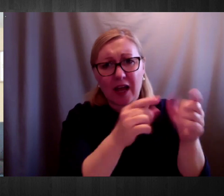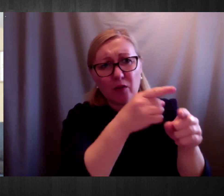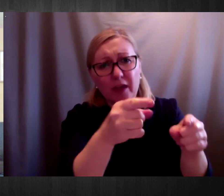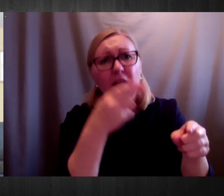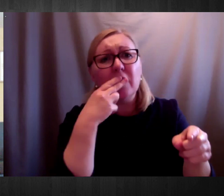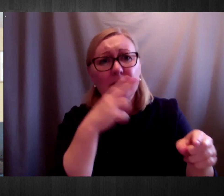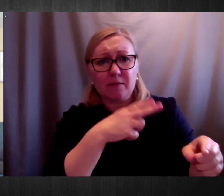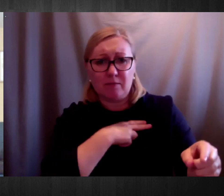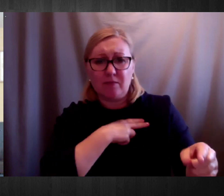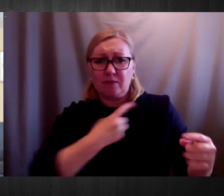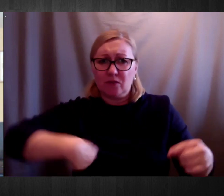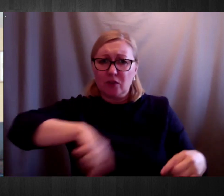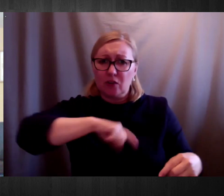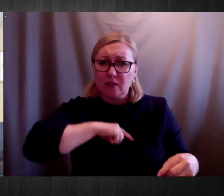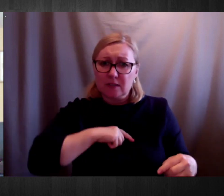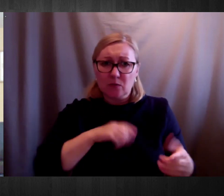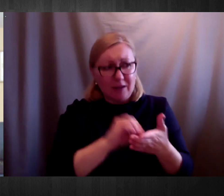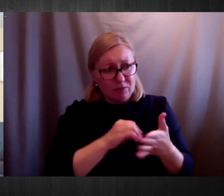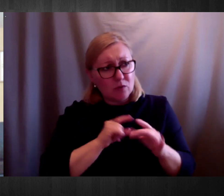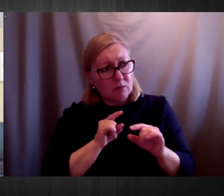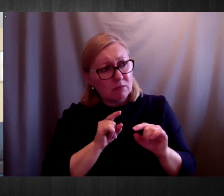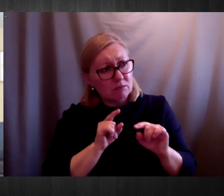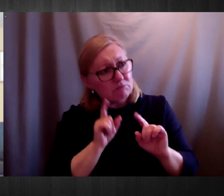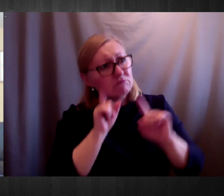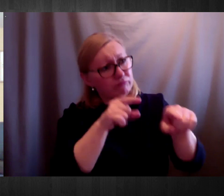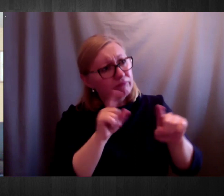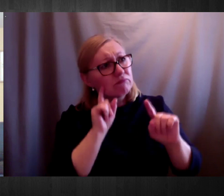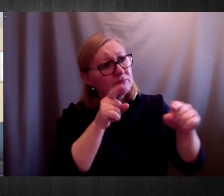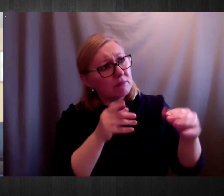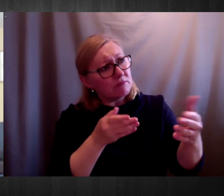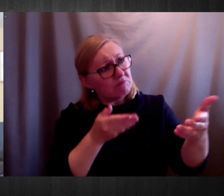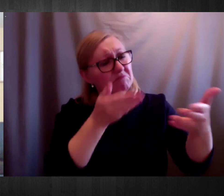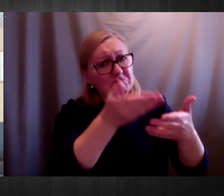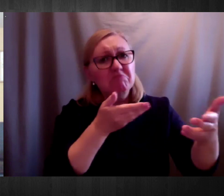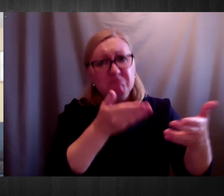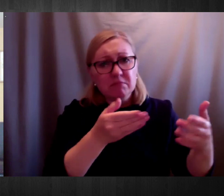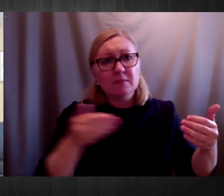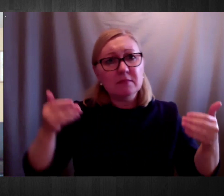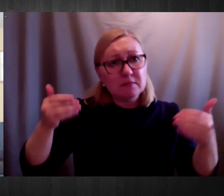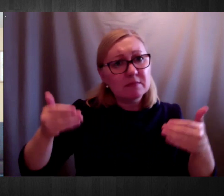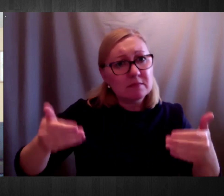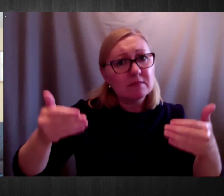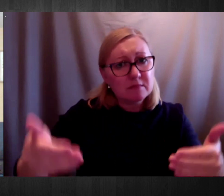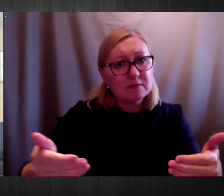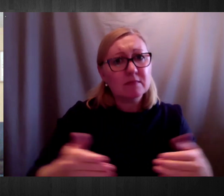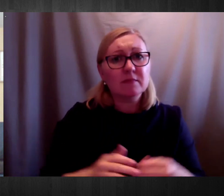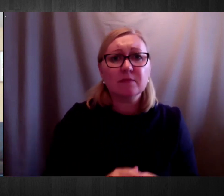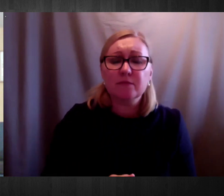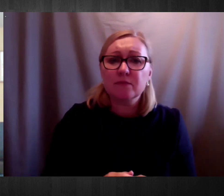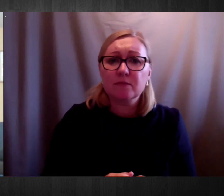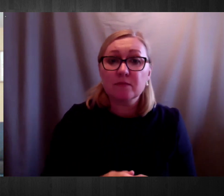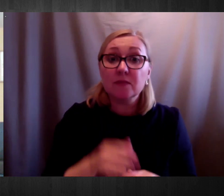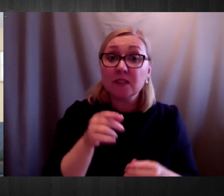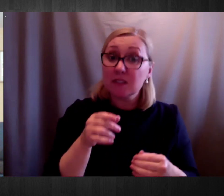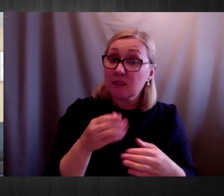the crisis. But the crisis, eight weeks ago, the lockdown happened